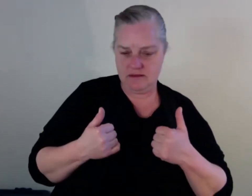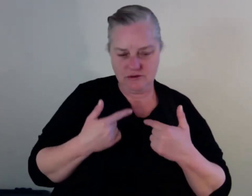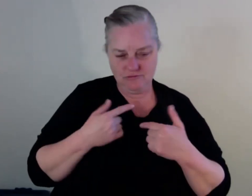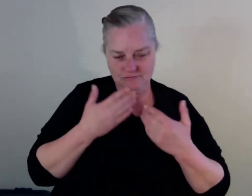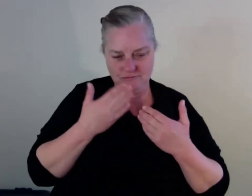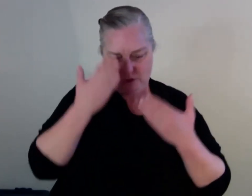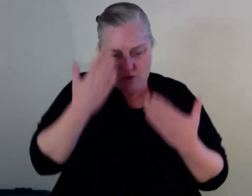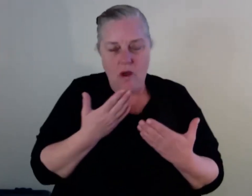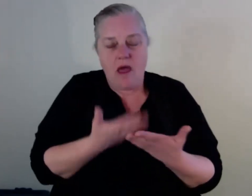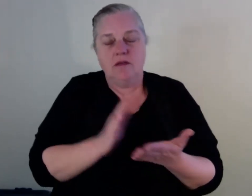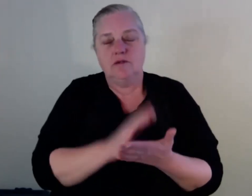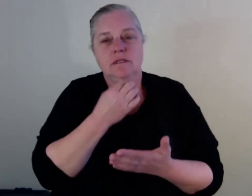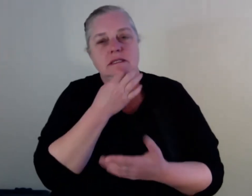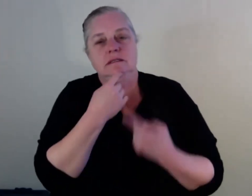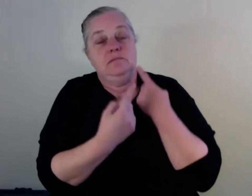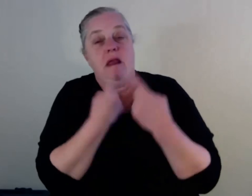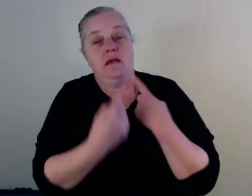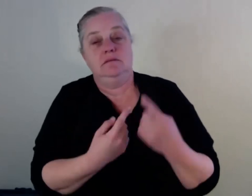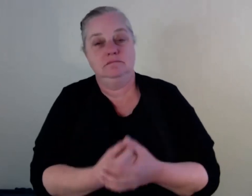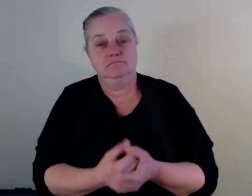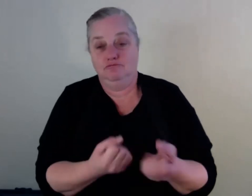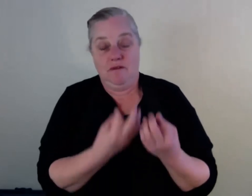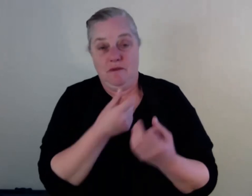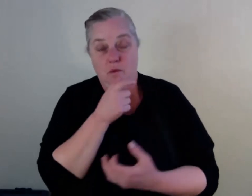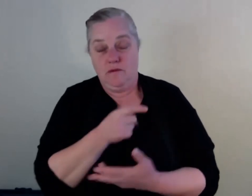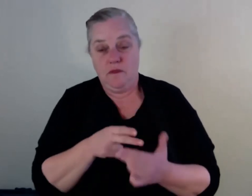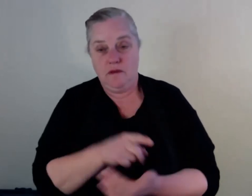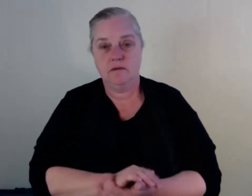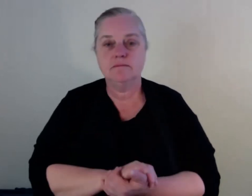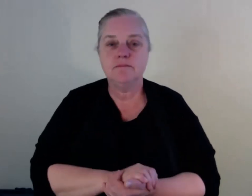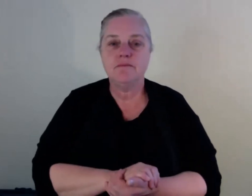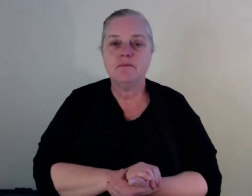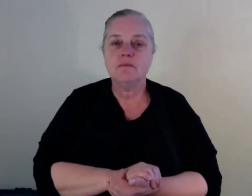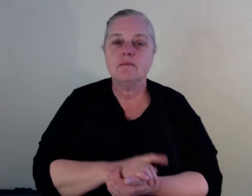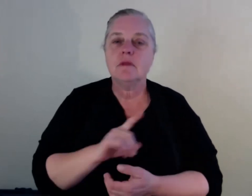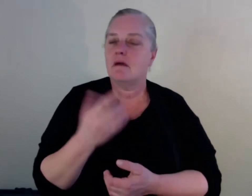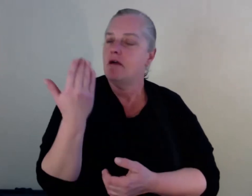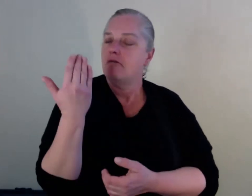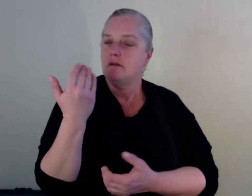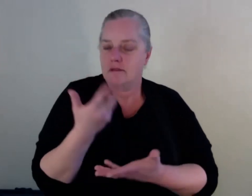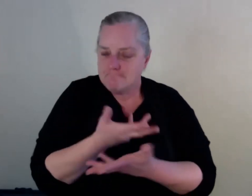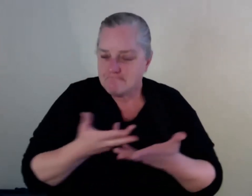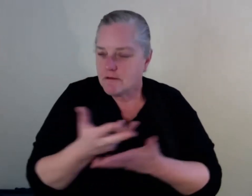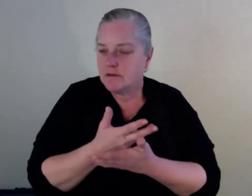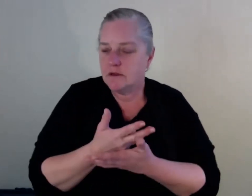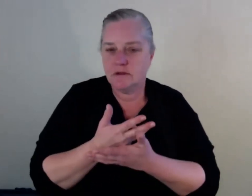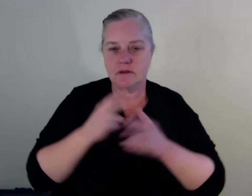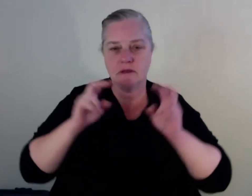actually recently with someone about otherism and kind of being Lebanese in a country that kind of has,